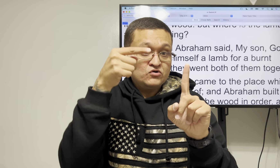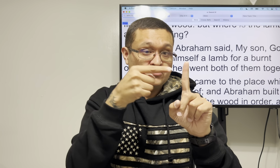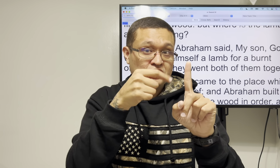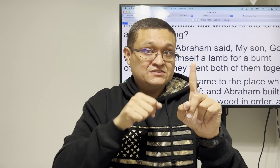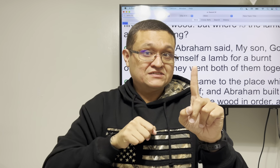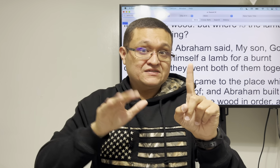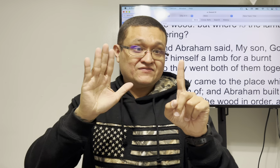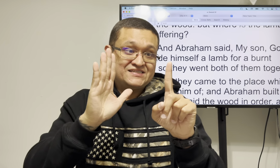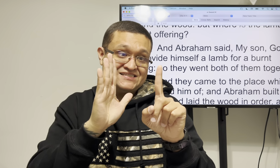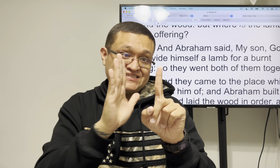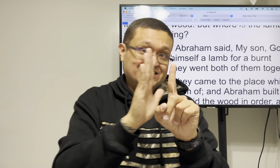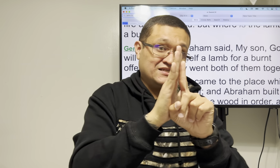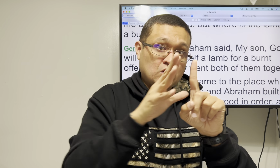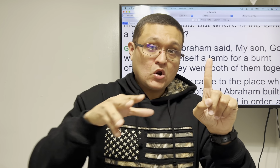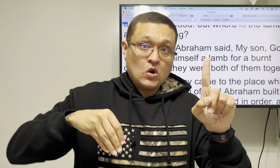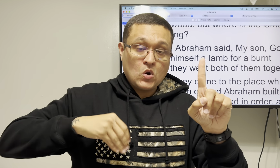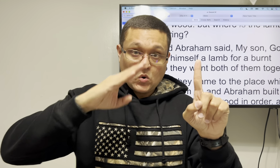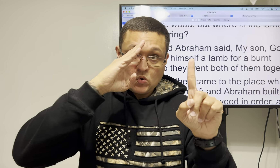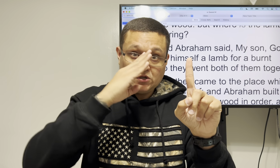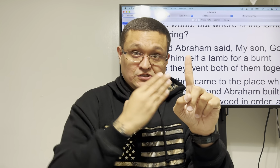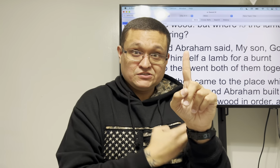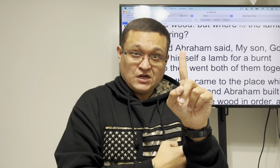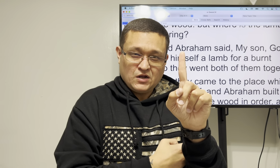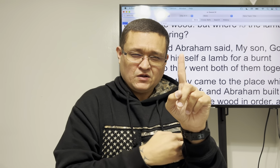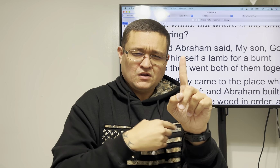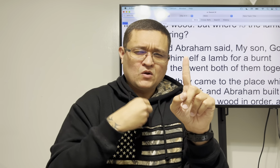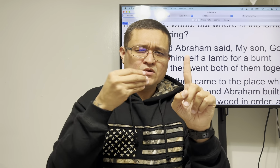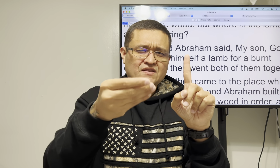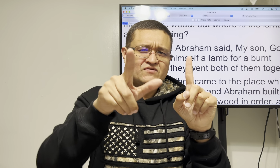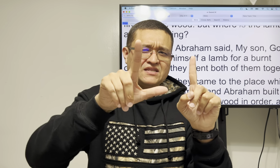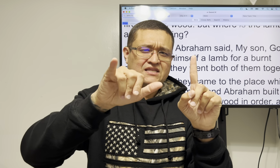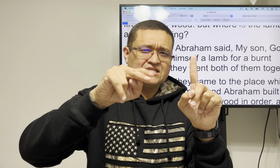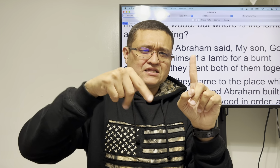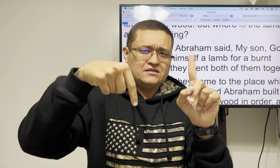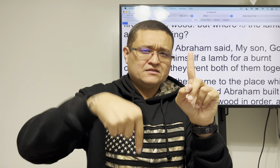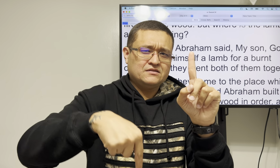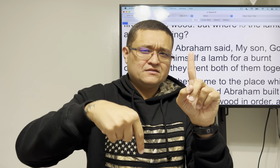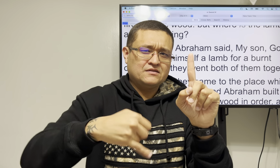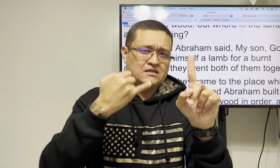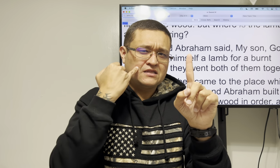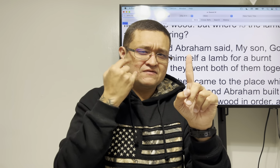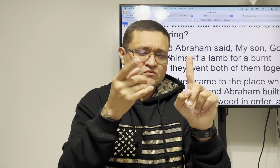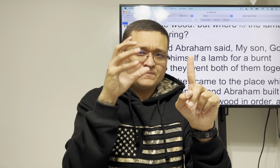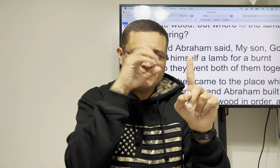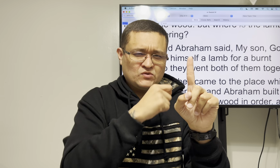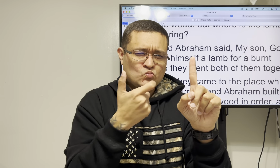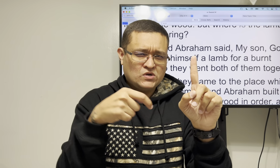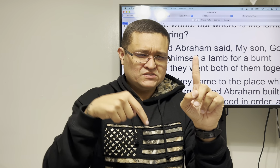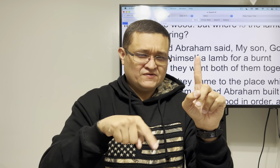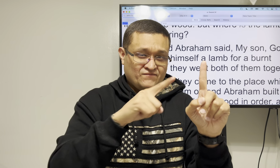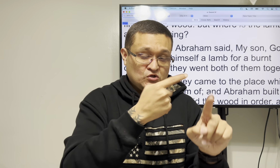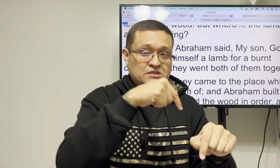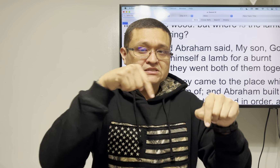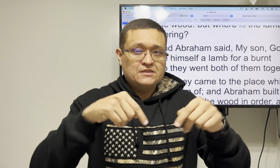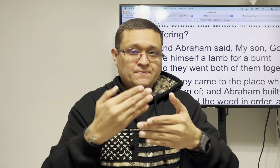if you want to understand better you can go watch the other title called did the father sacrifice his own son